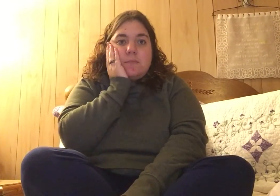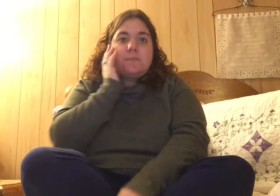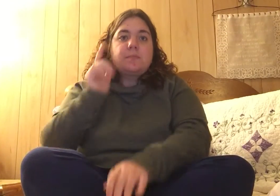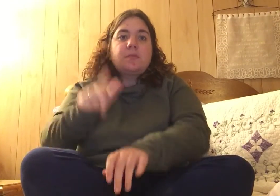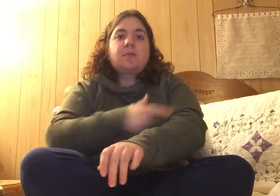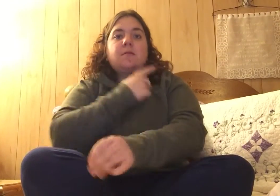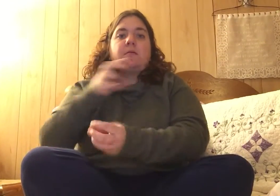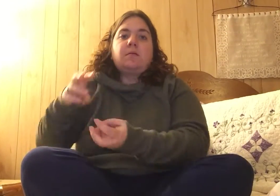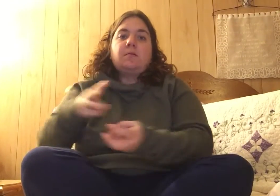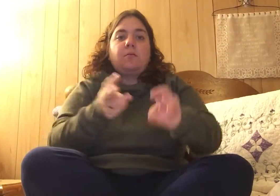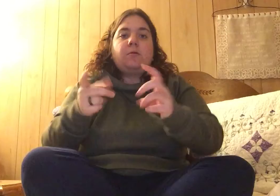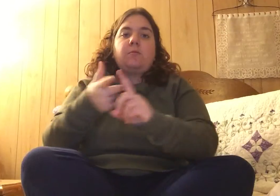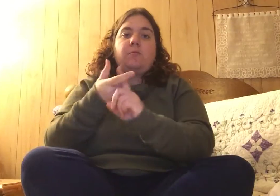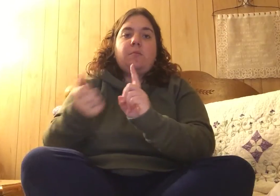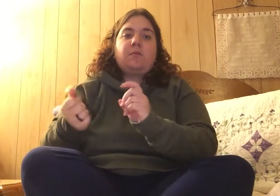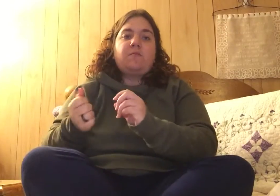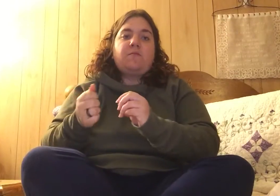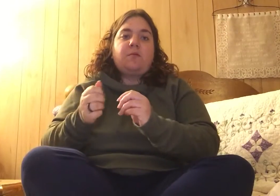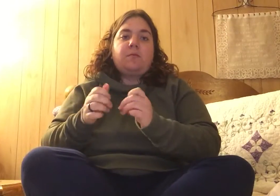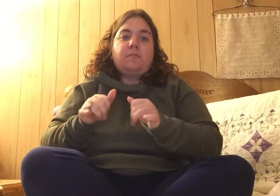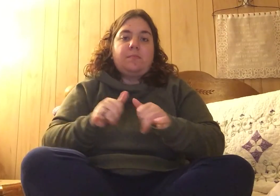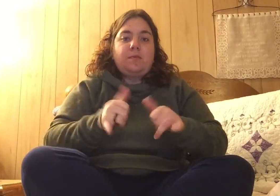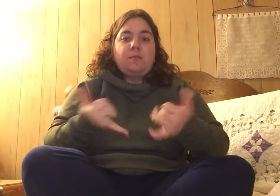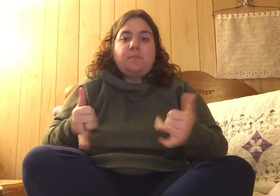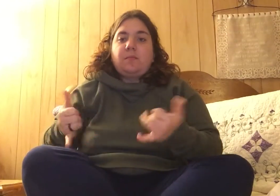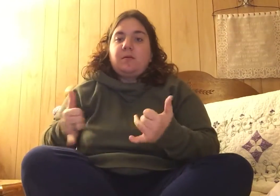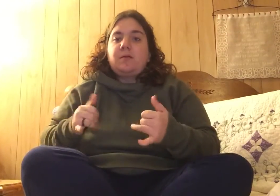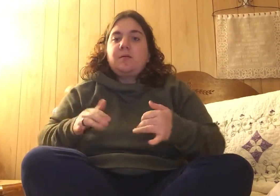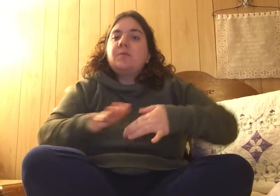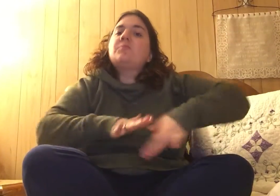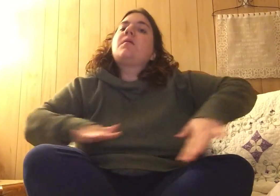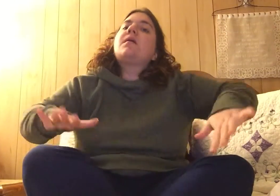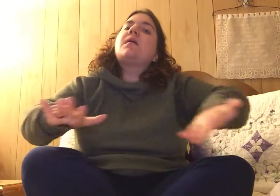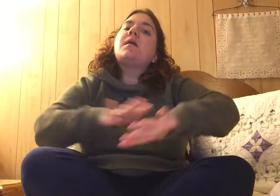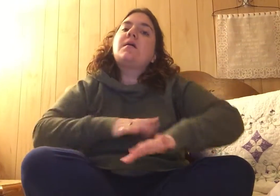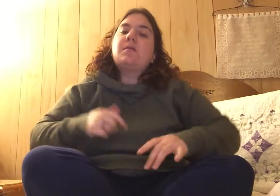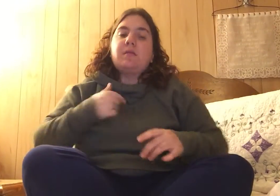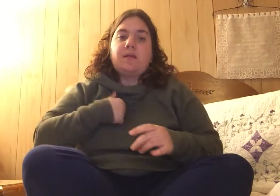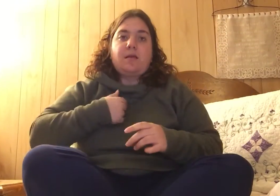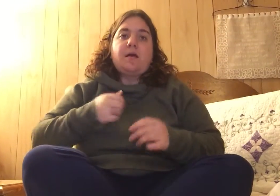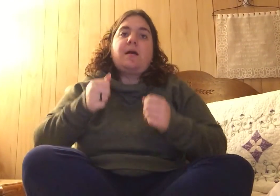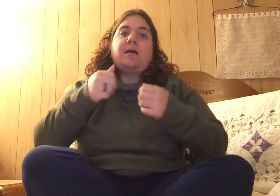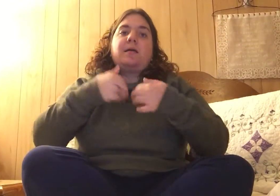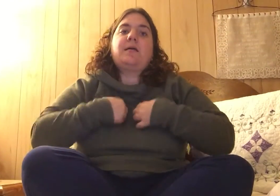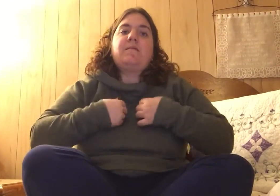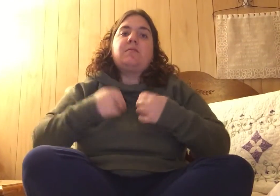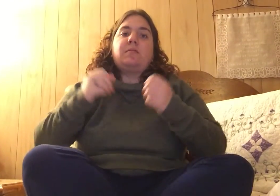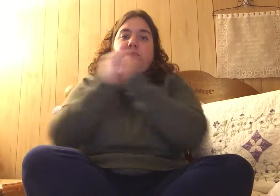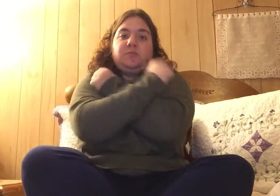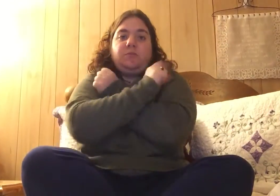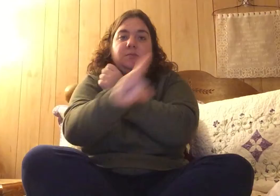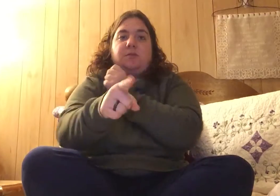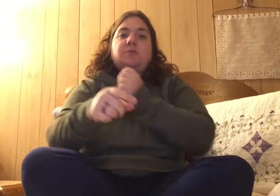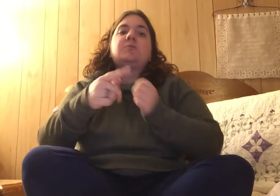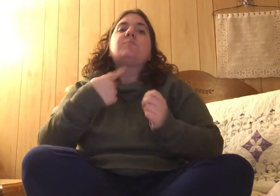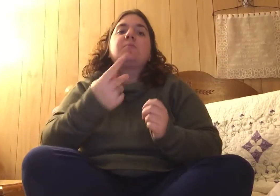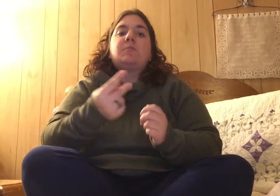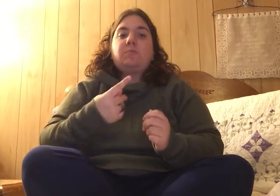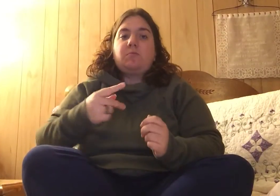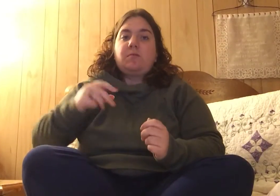a long way from the playground. I have loved you since we were